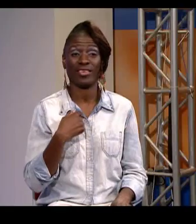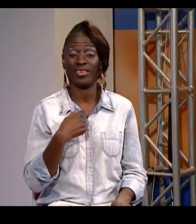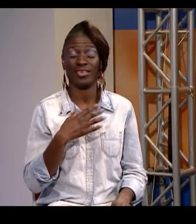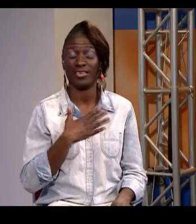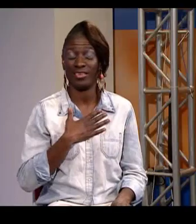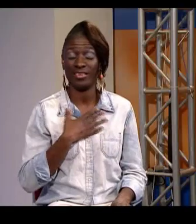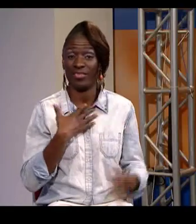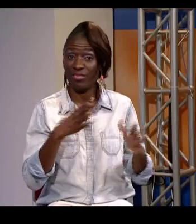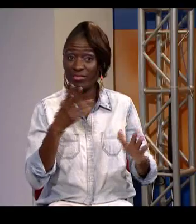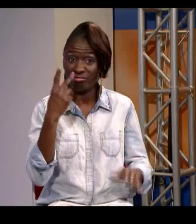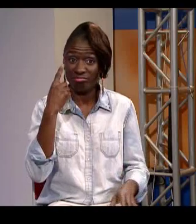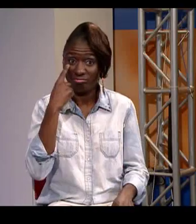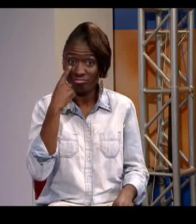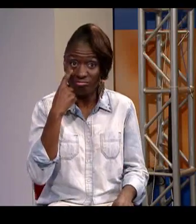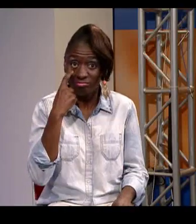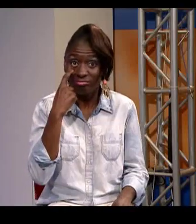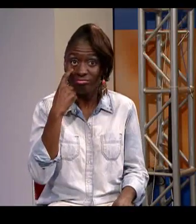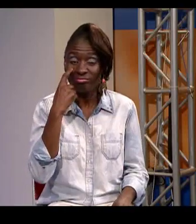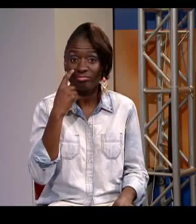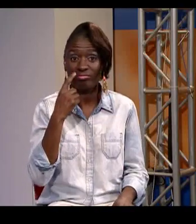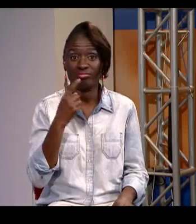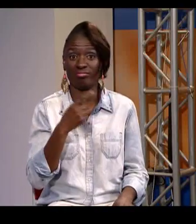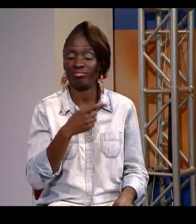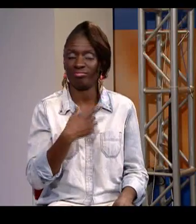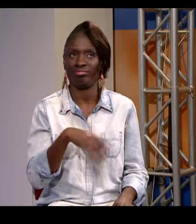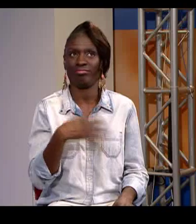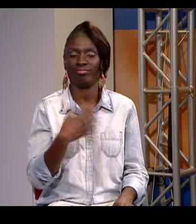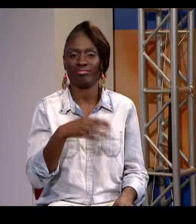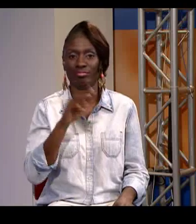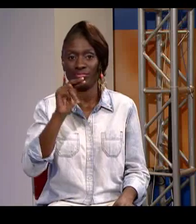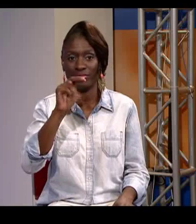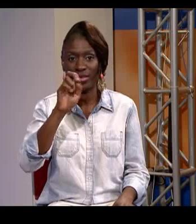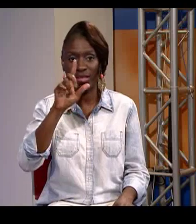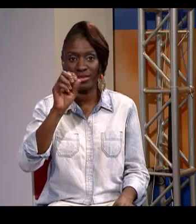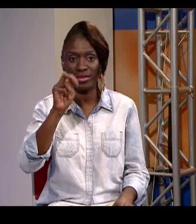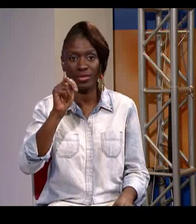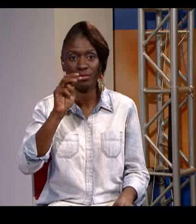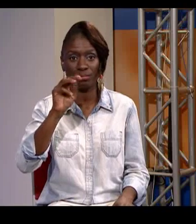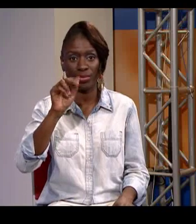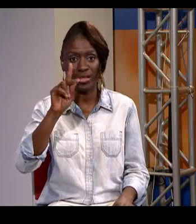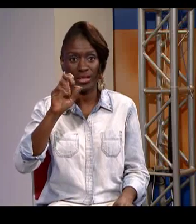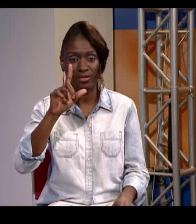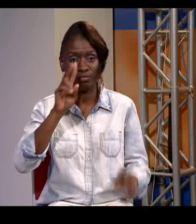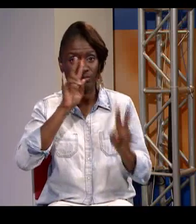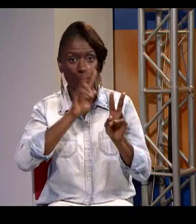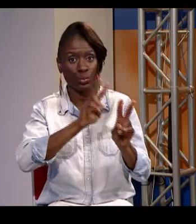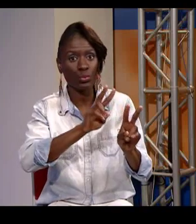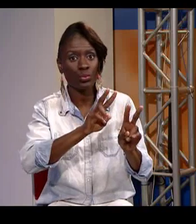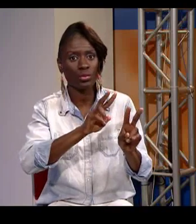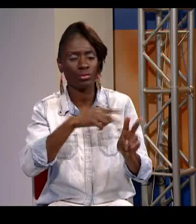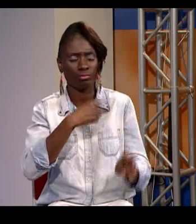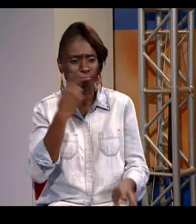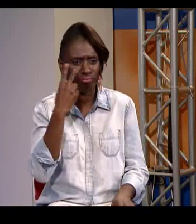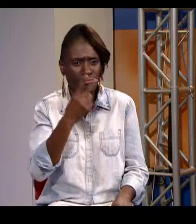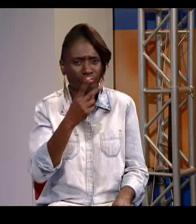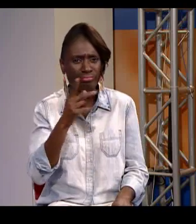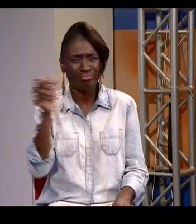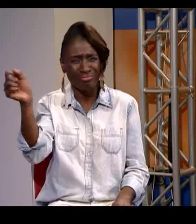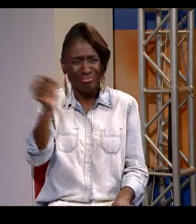That just, I don't know if everyone out there has seen the Nelson Mandela funeral service, but